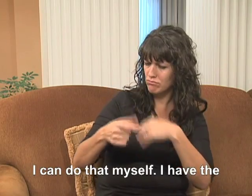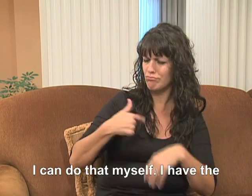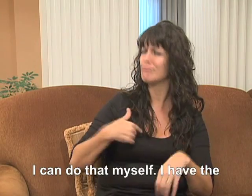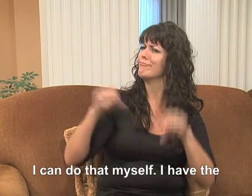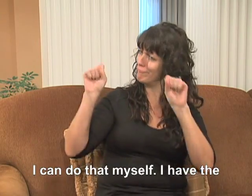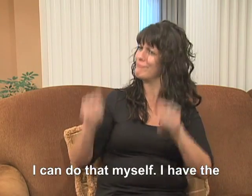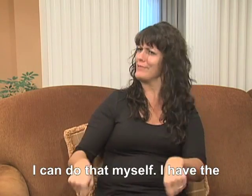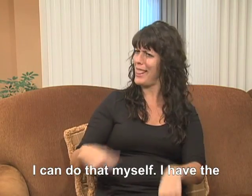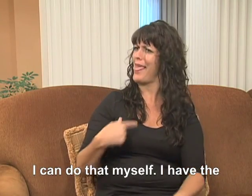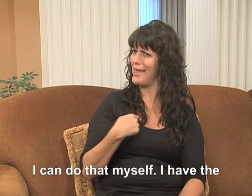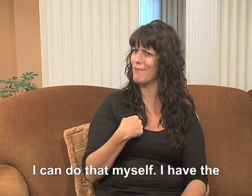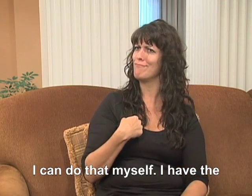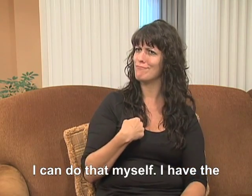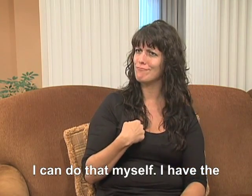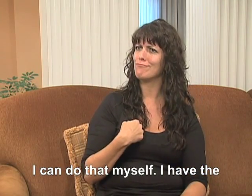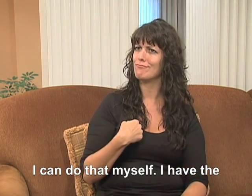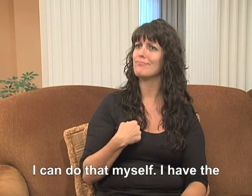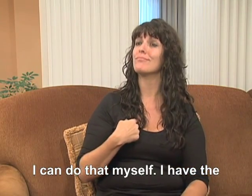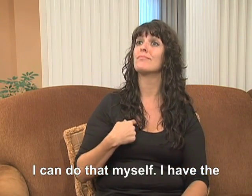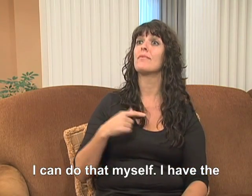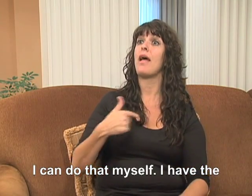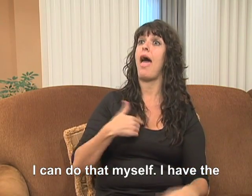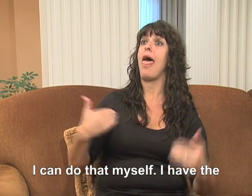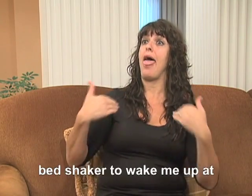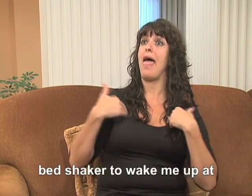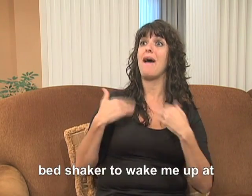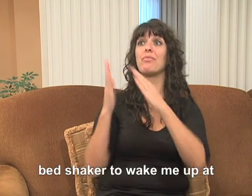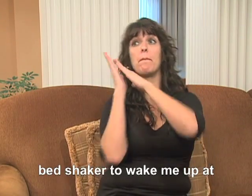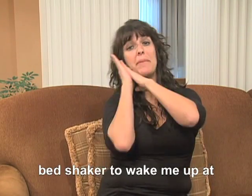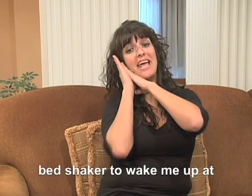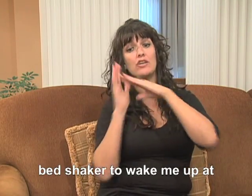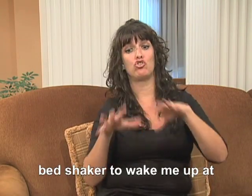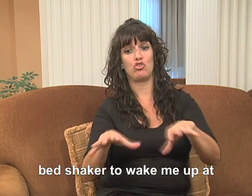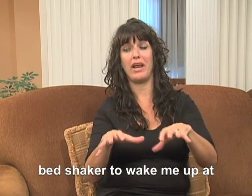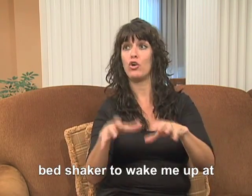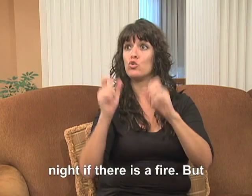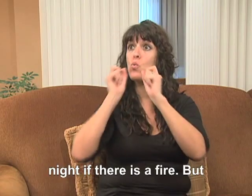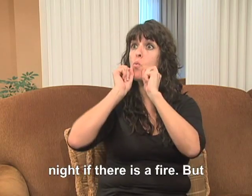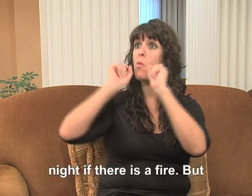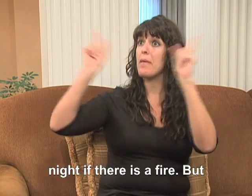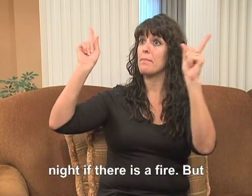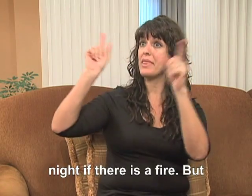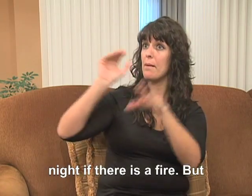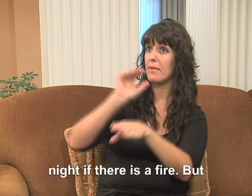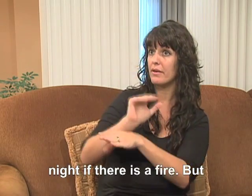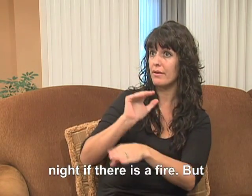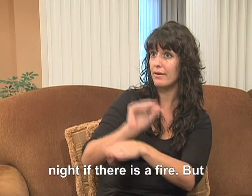I can do that myself. I have the bed shaker to wake me up at night if there's a fire.